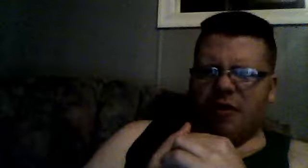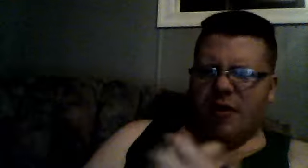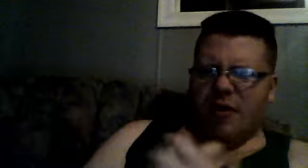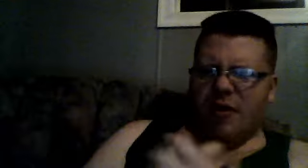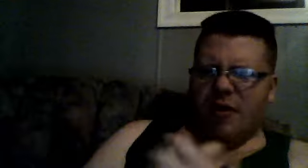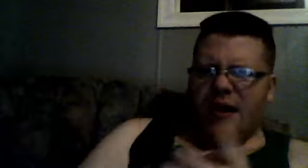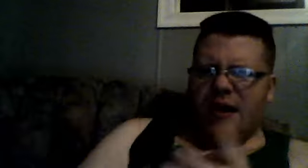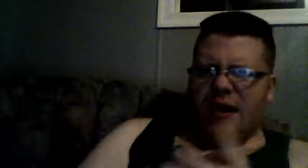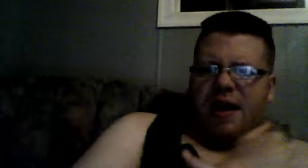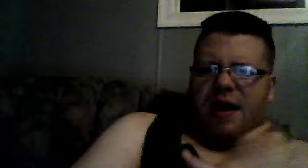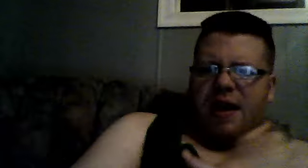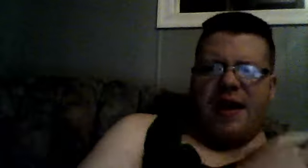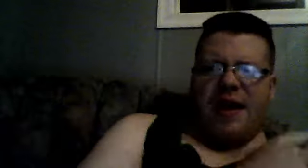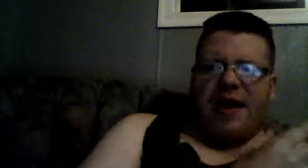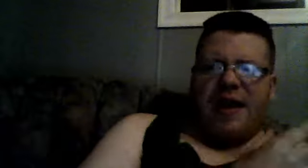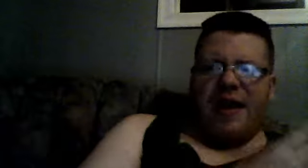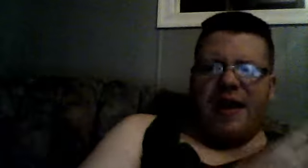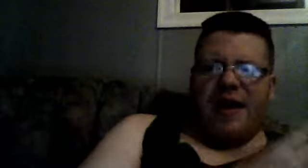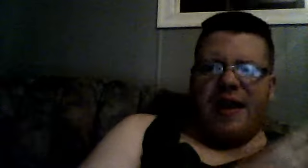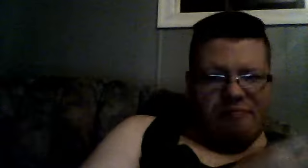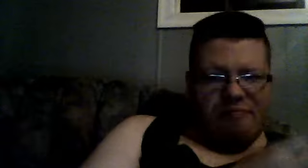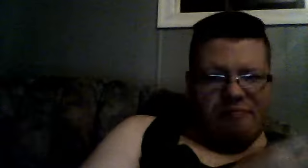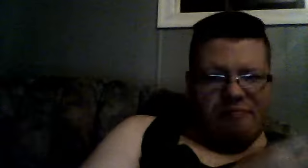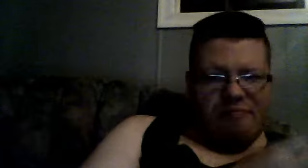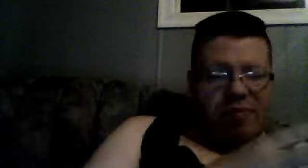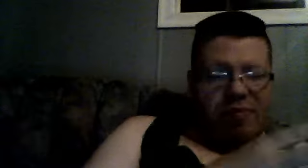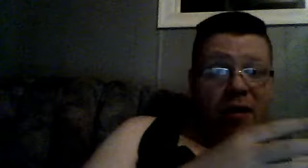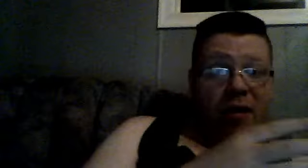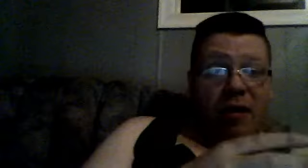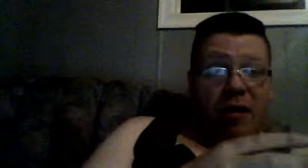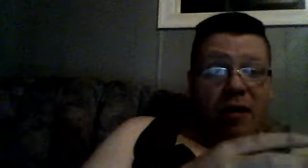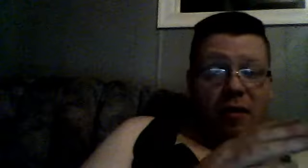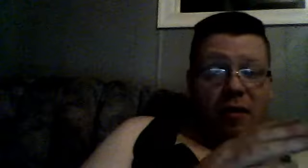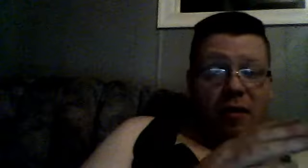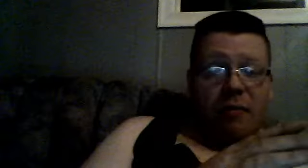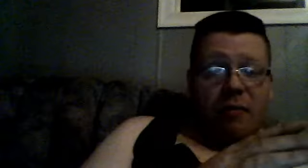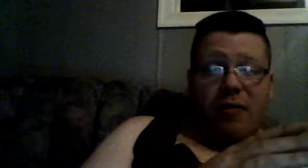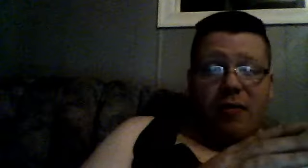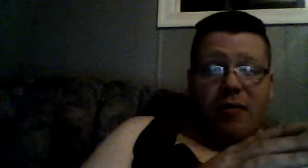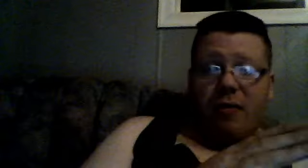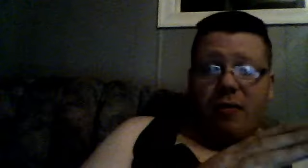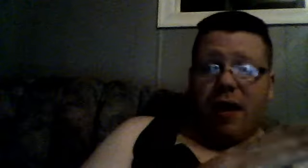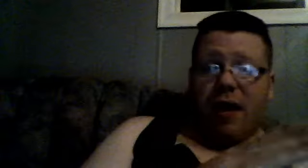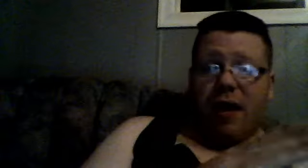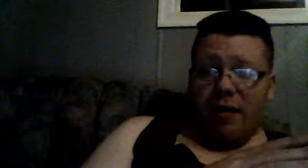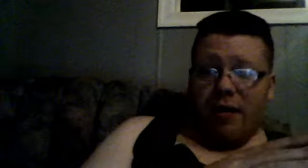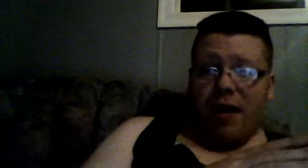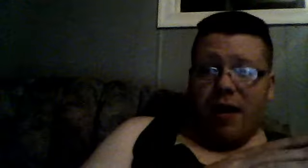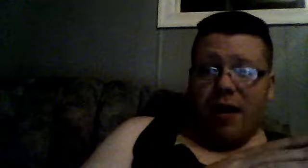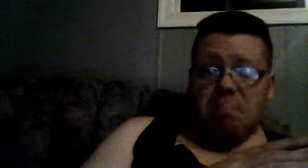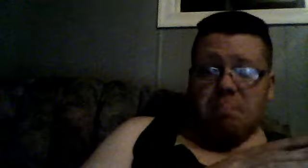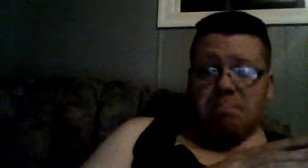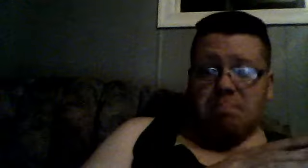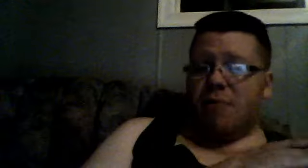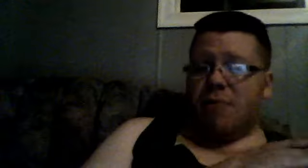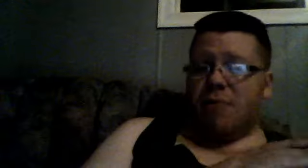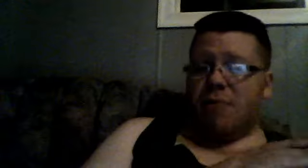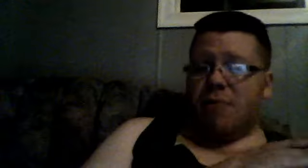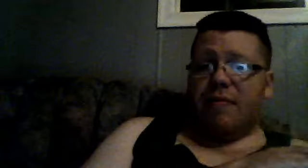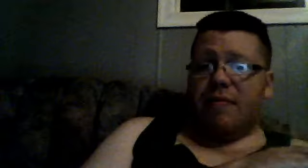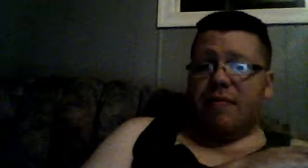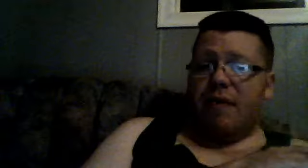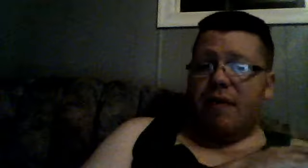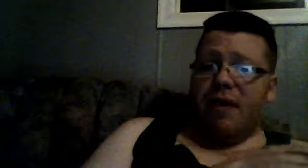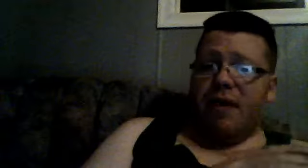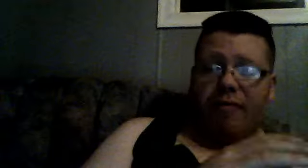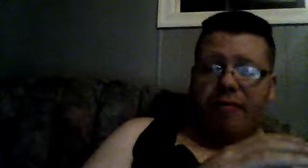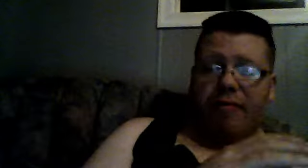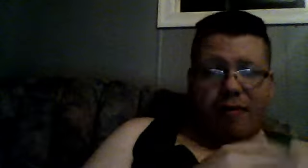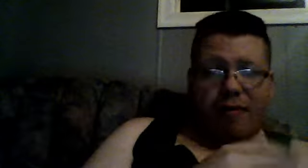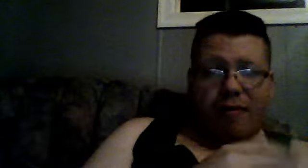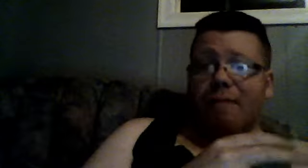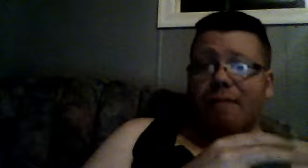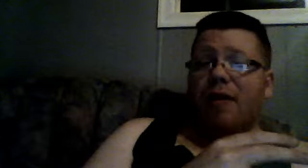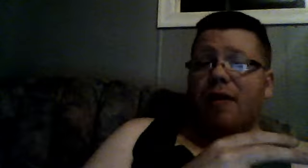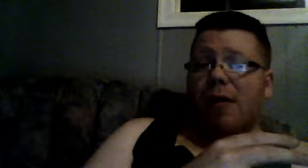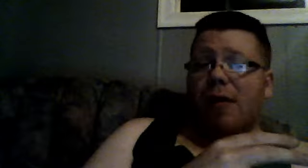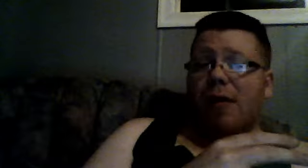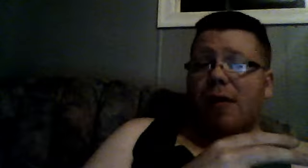and, blame it or not, back in the day, they made, the Swamp Thing comic book,